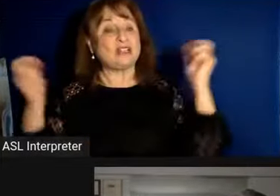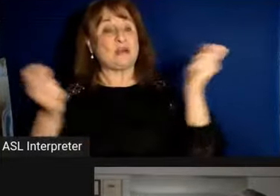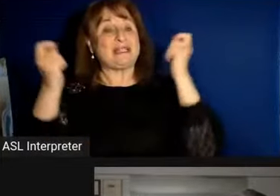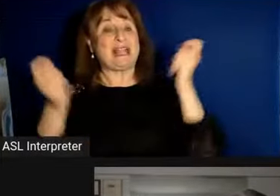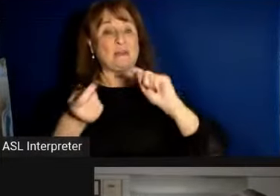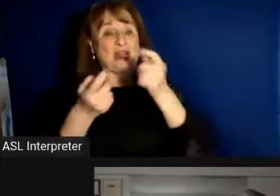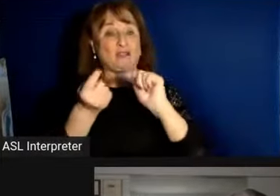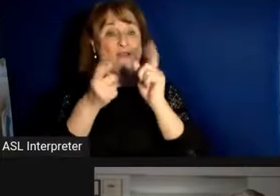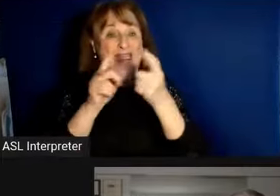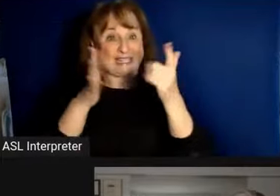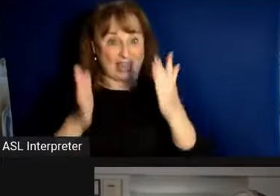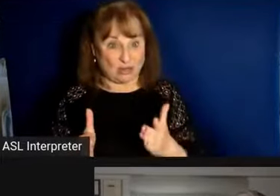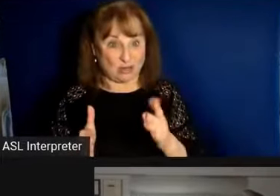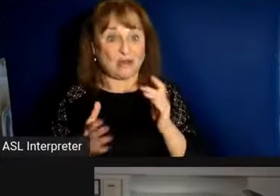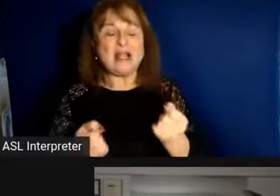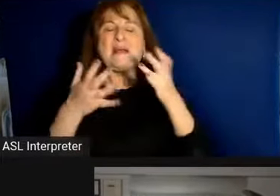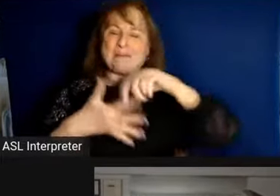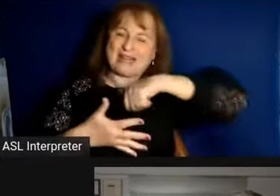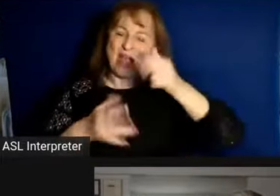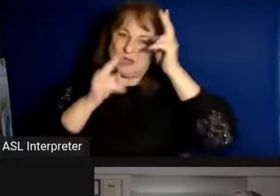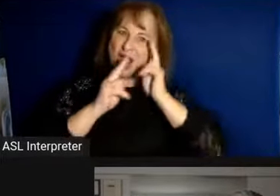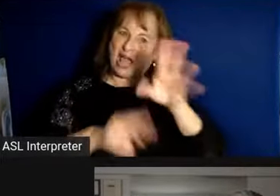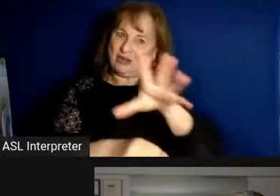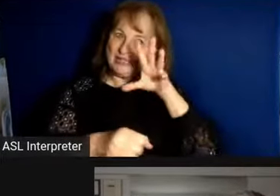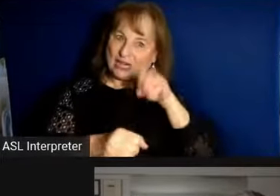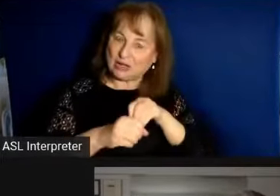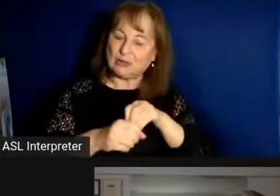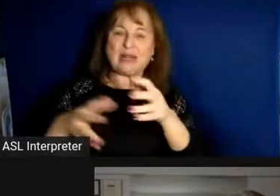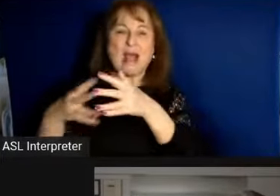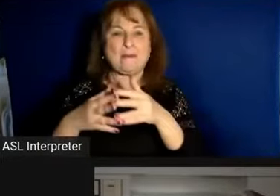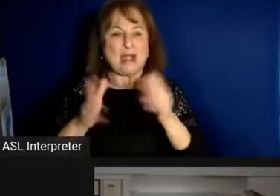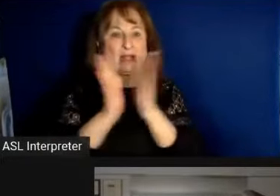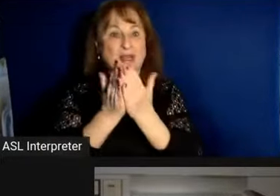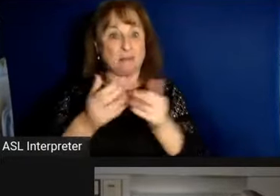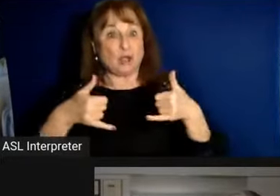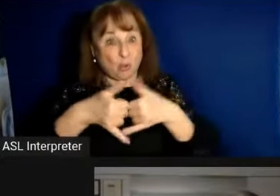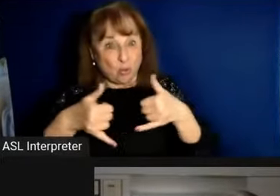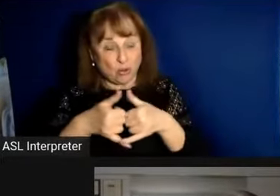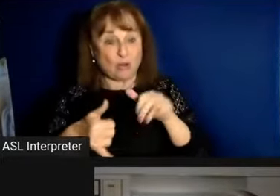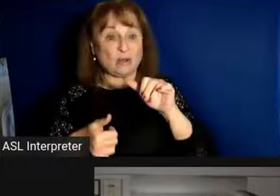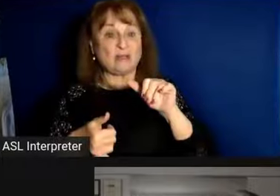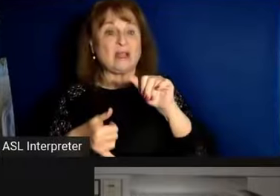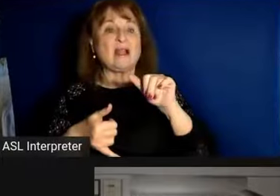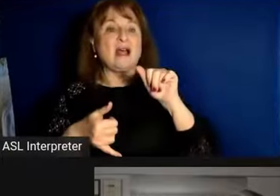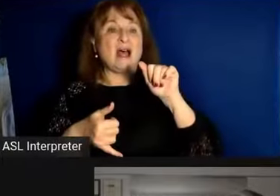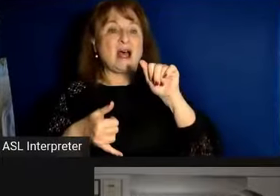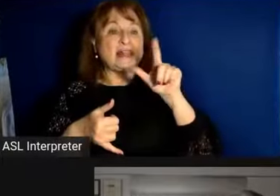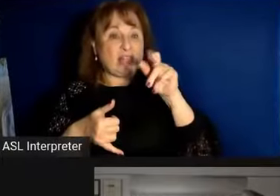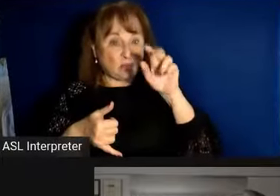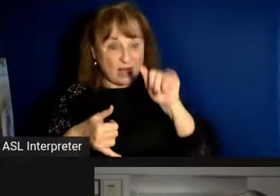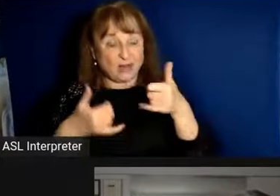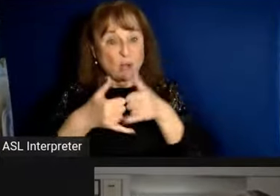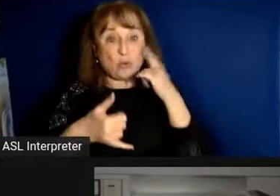translator. His many other honors include an American Book Award, a Lannan Literary Award for Poetry,